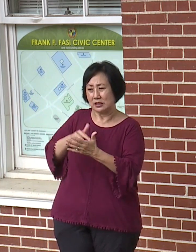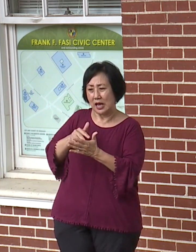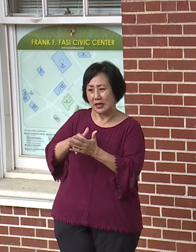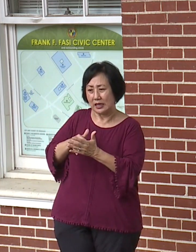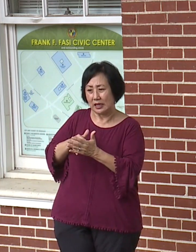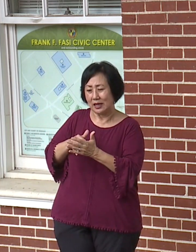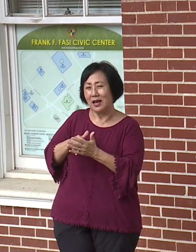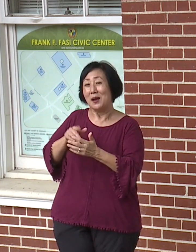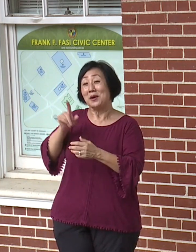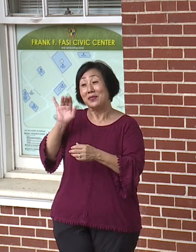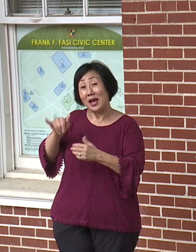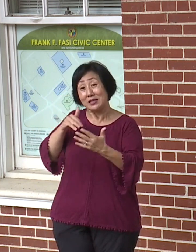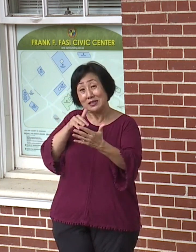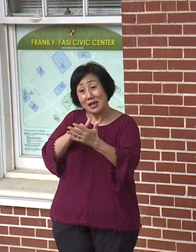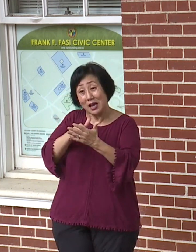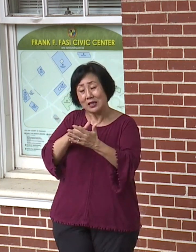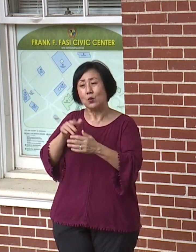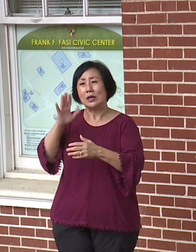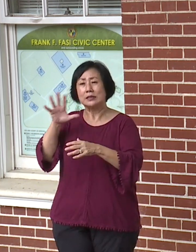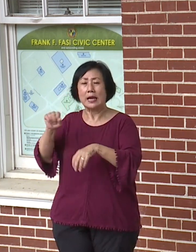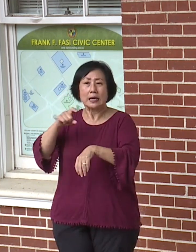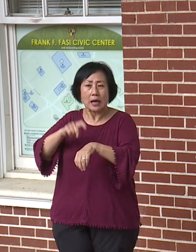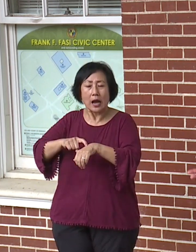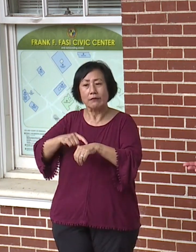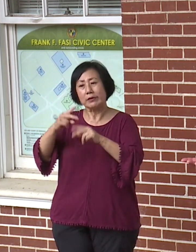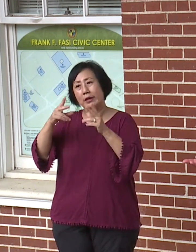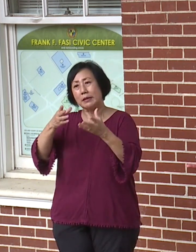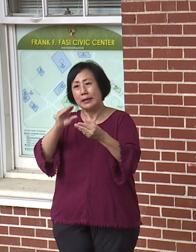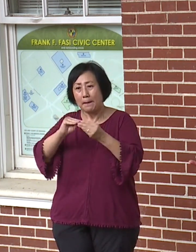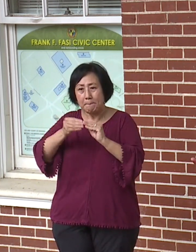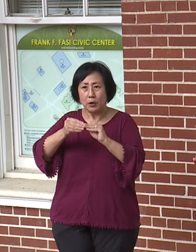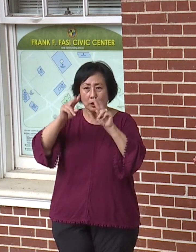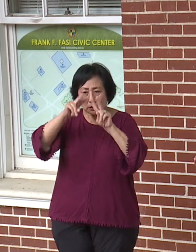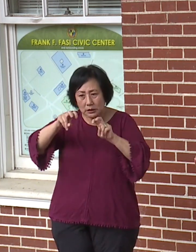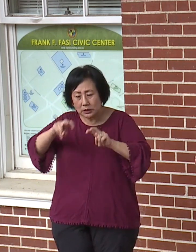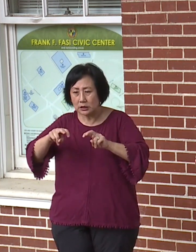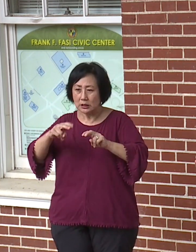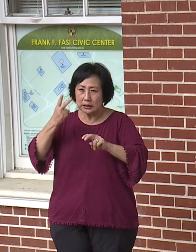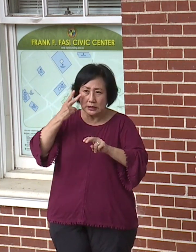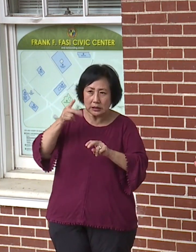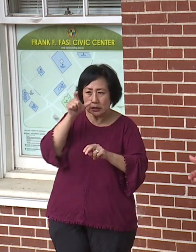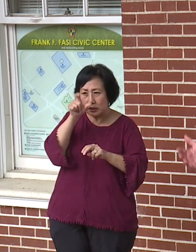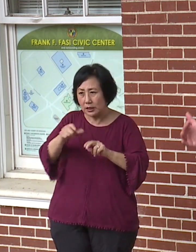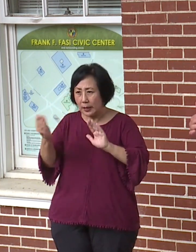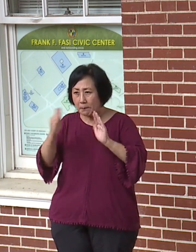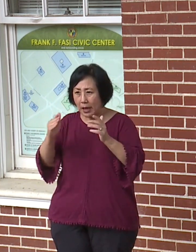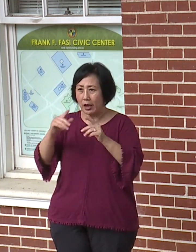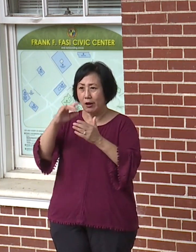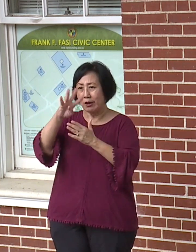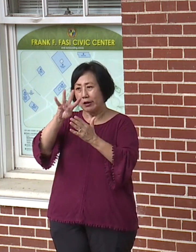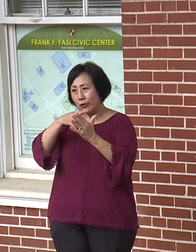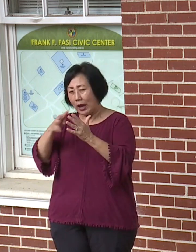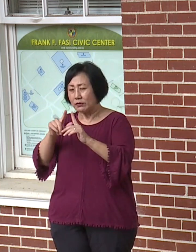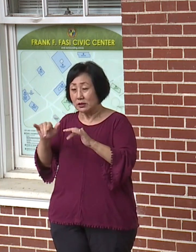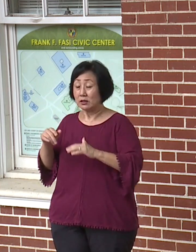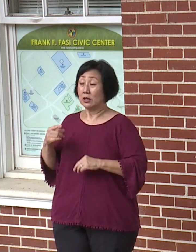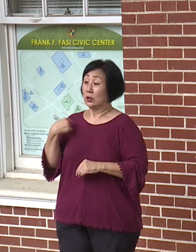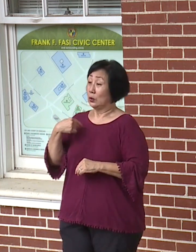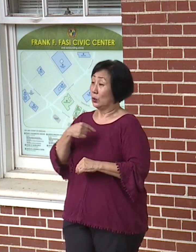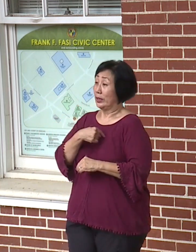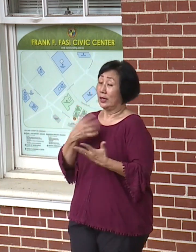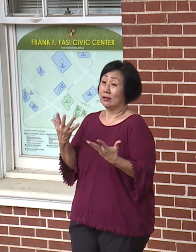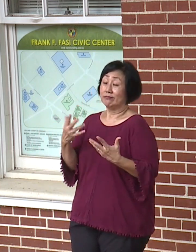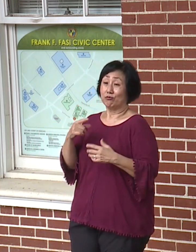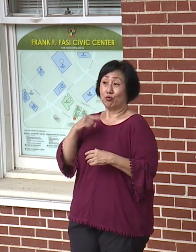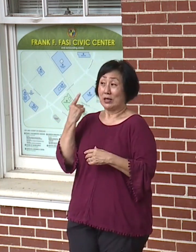take time to analyze. Well, again, we look for information. We have taken on risk opening up the visitors